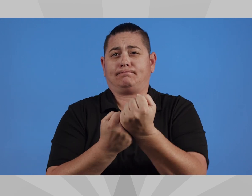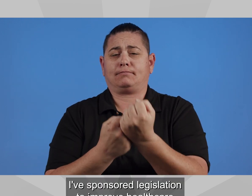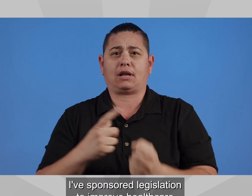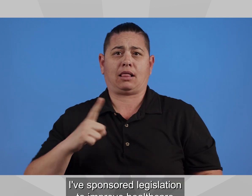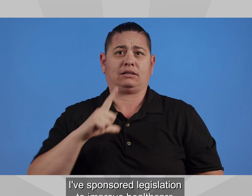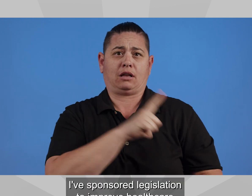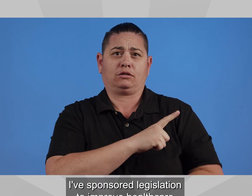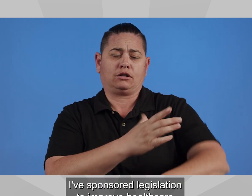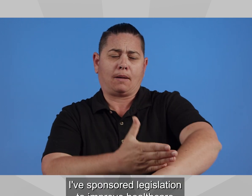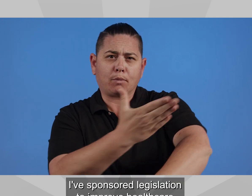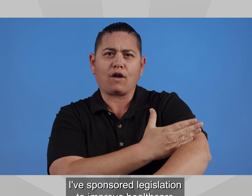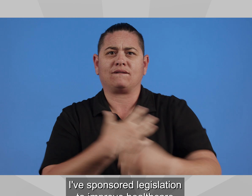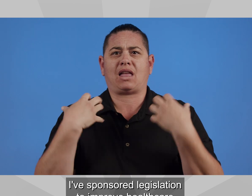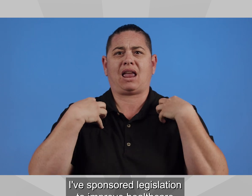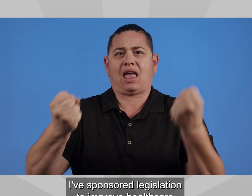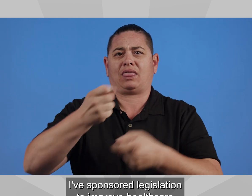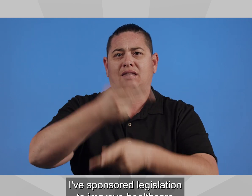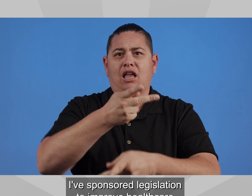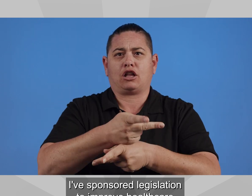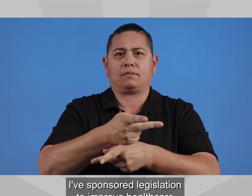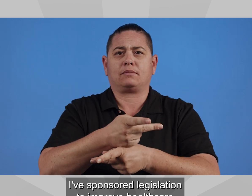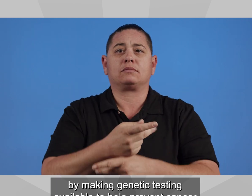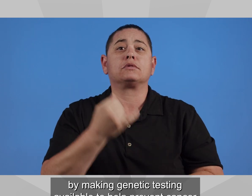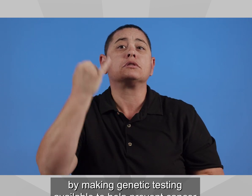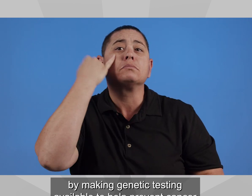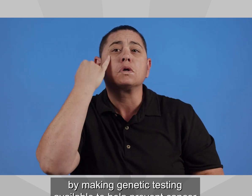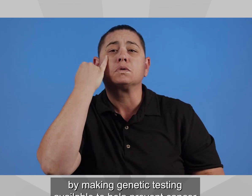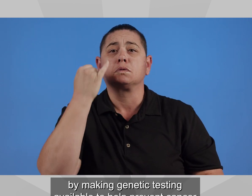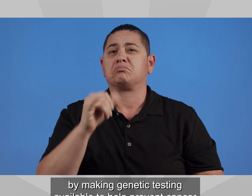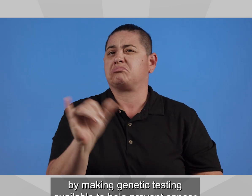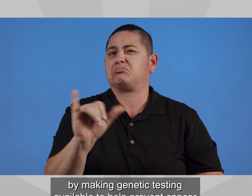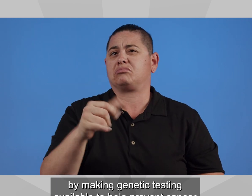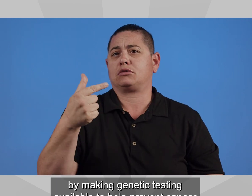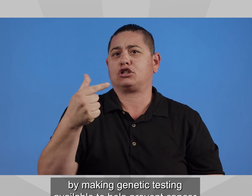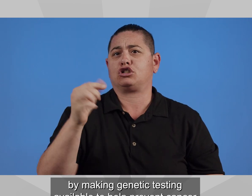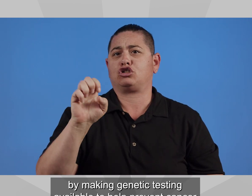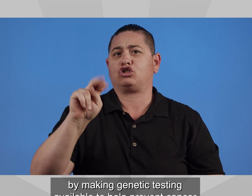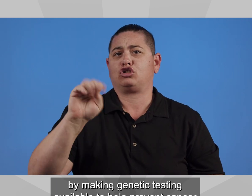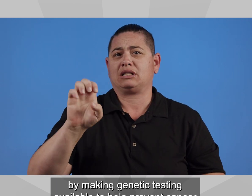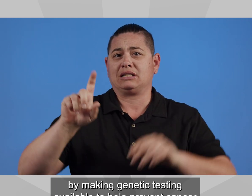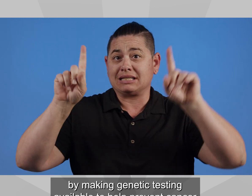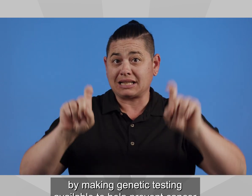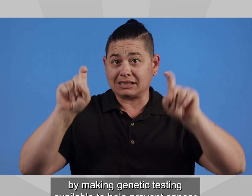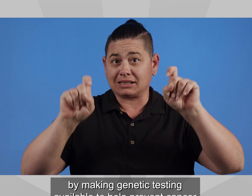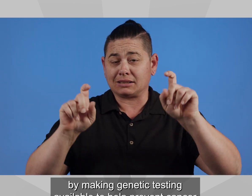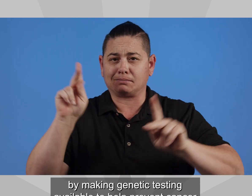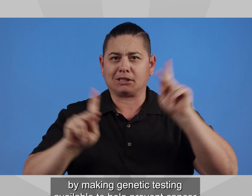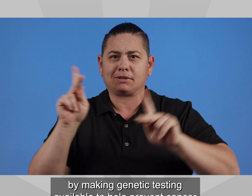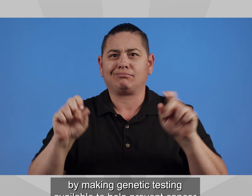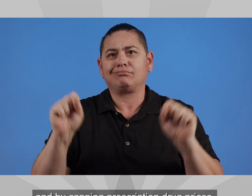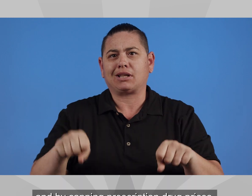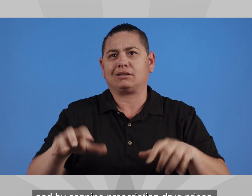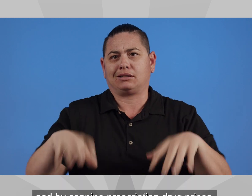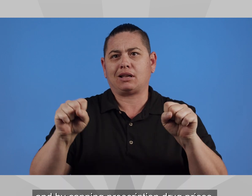I've sponsored legislation to improve health care by making genetic testing available to help prevent cancer